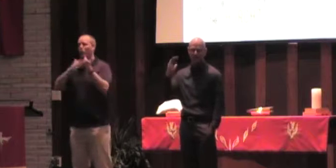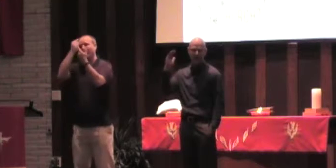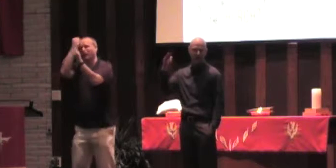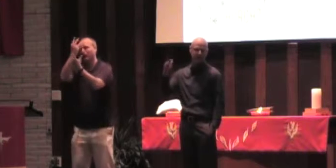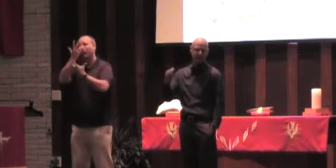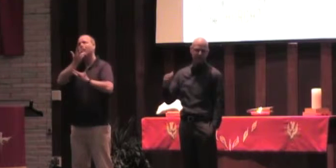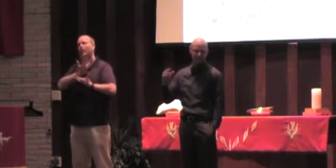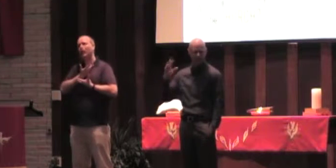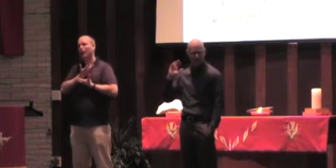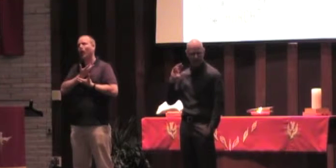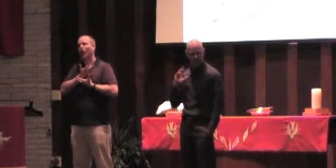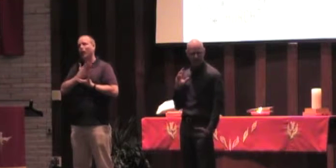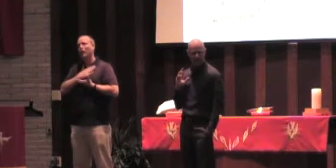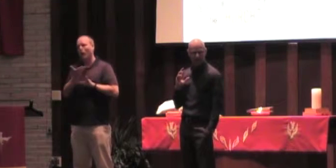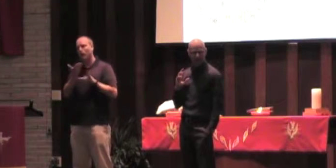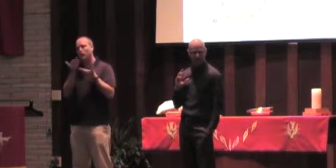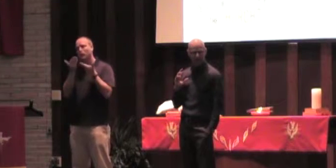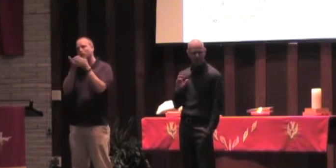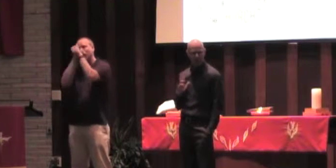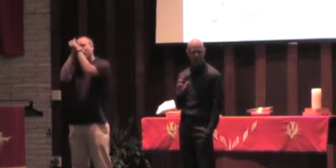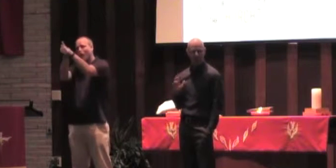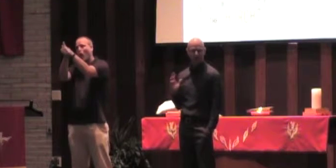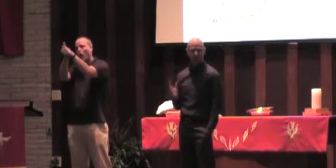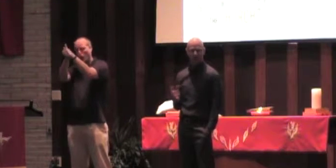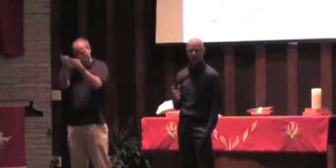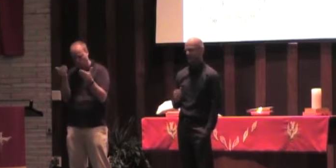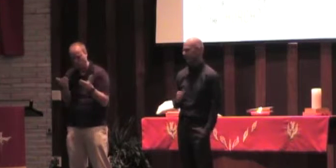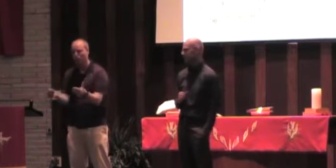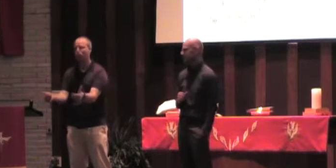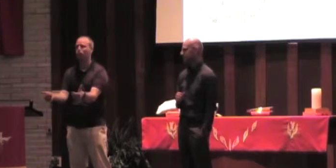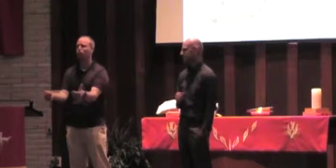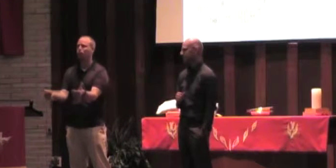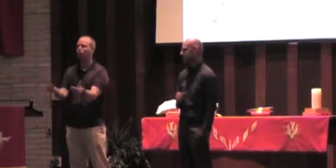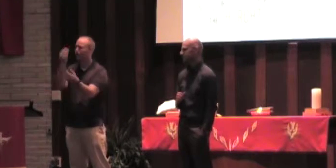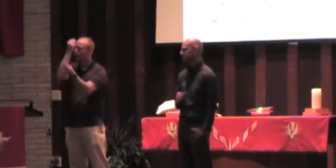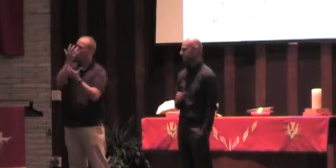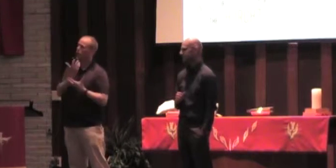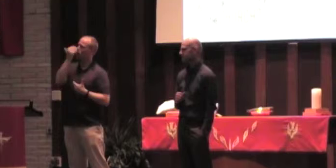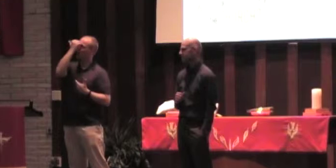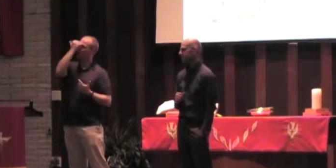today, give me the eyes to see it, and give me the ability to recognize it?